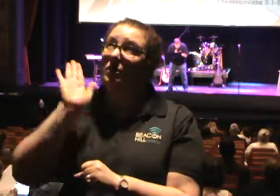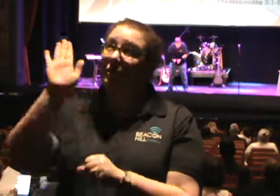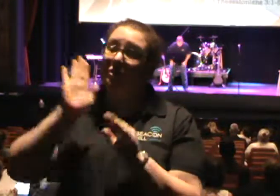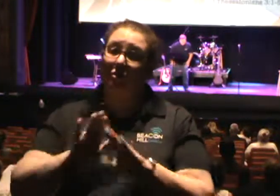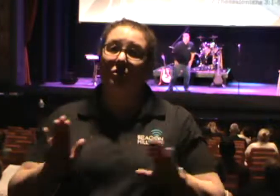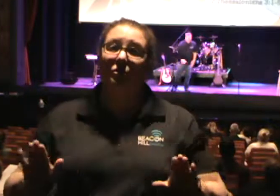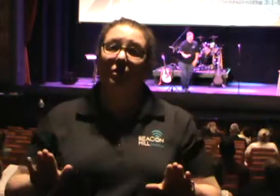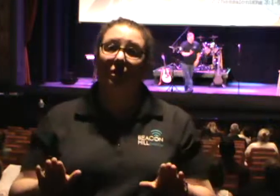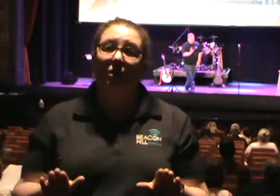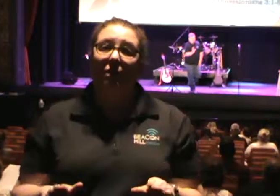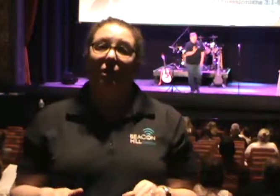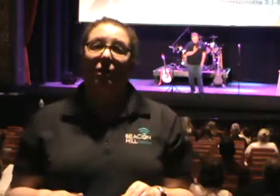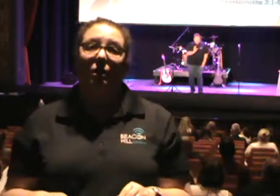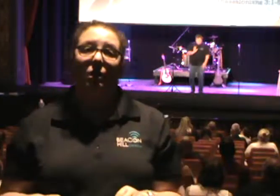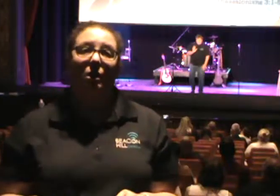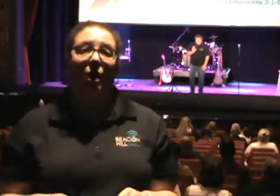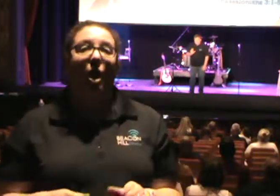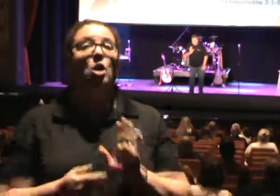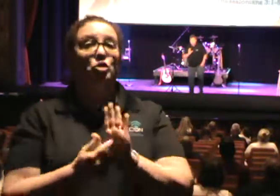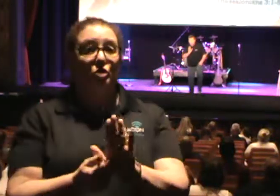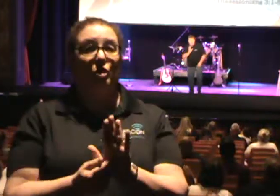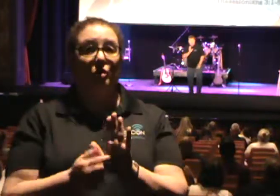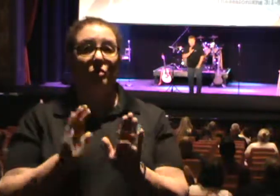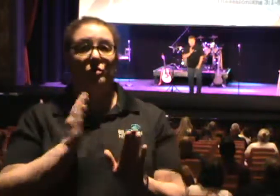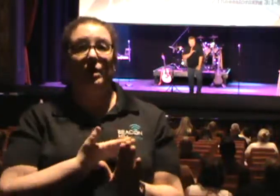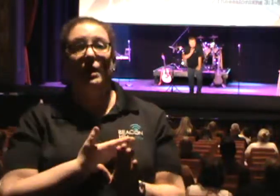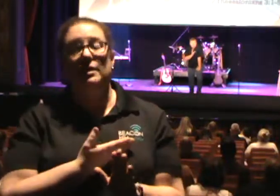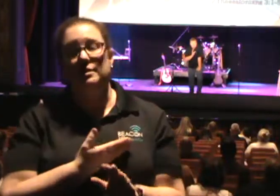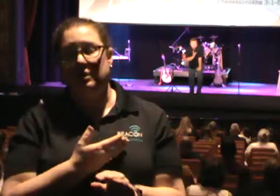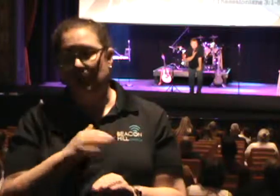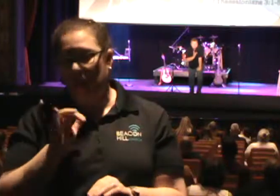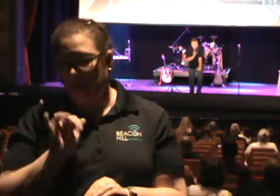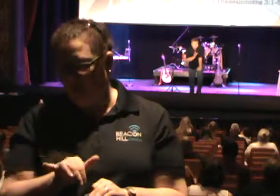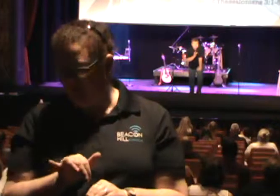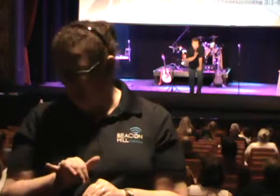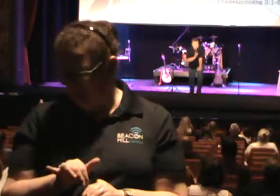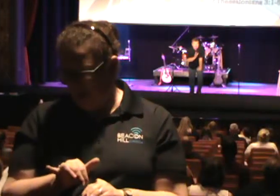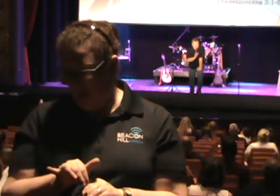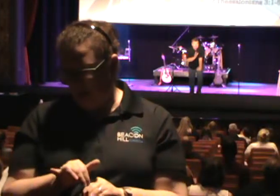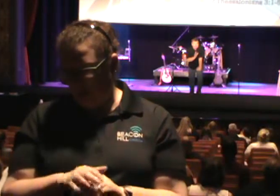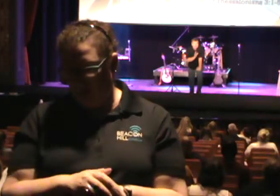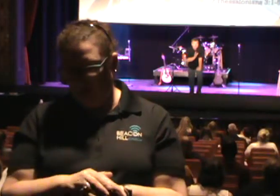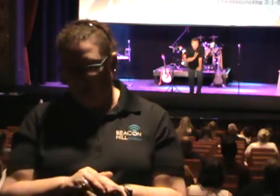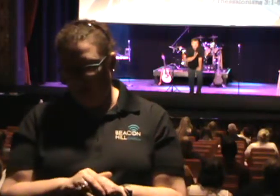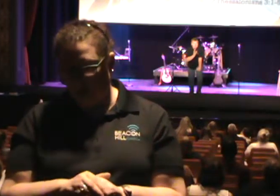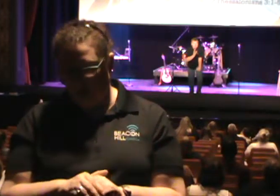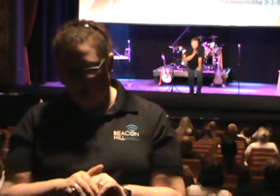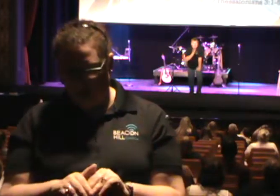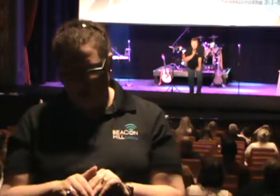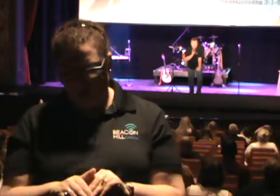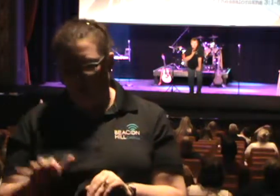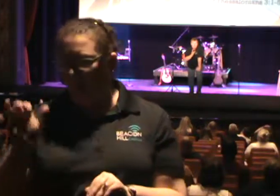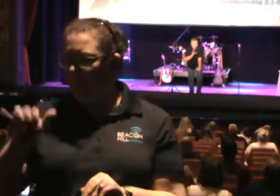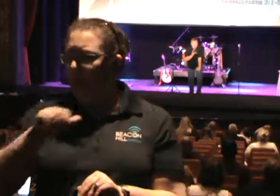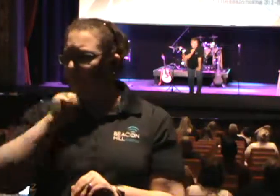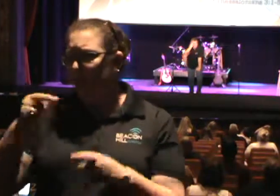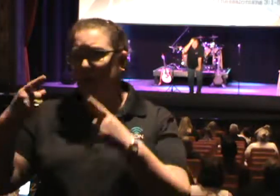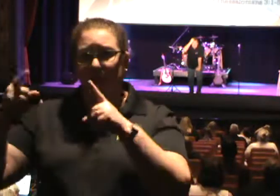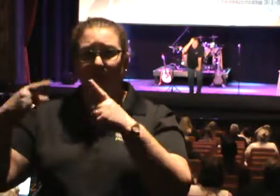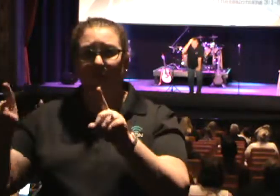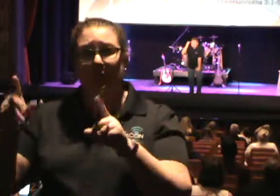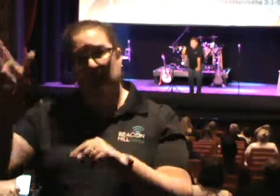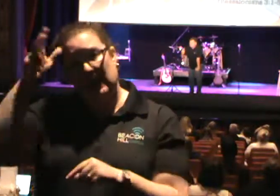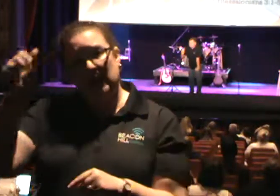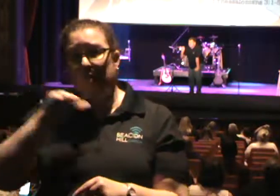one shall prevail. Now, look at this. This is the difference between us and our prosperity church, all right? We know that the evil will not